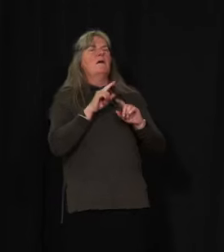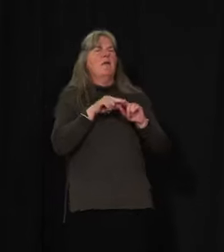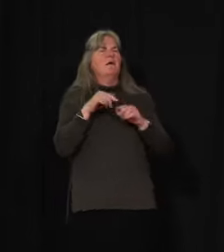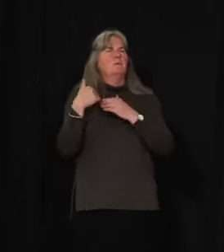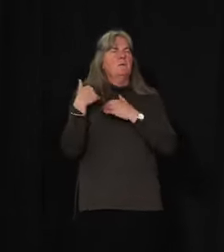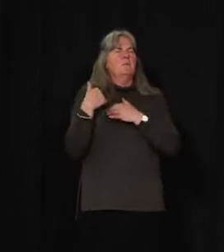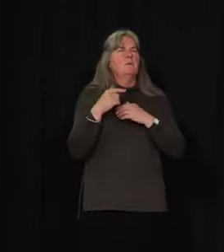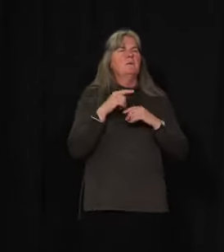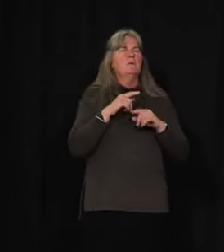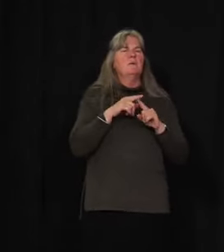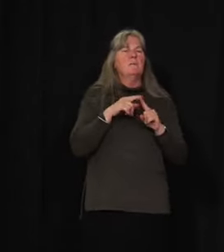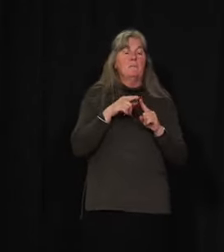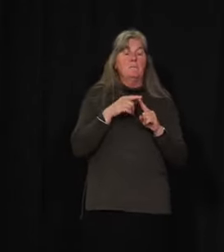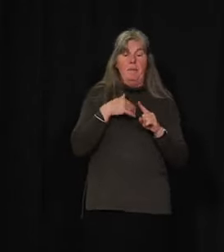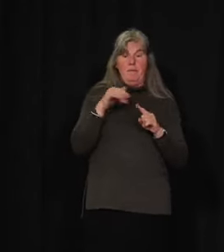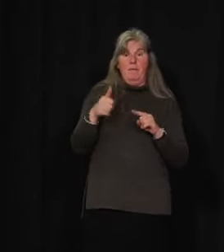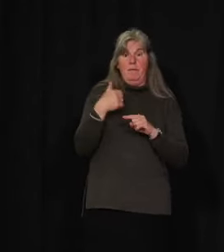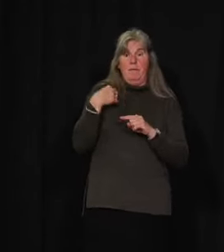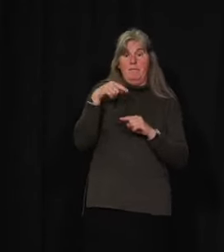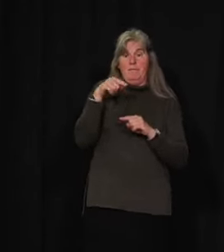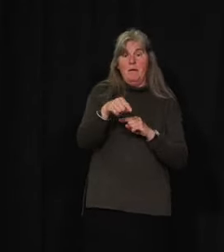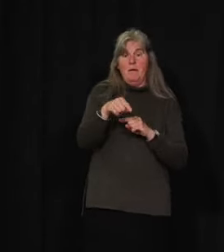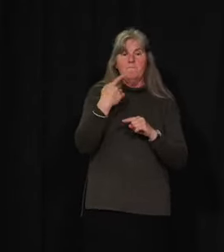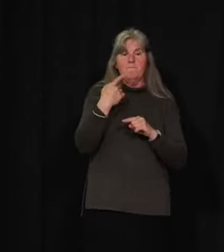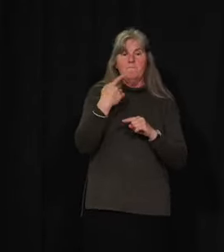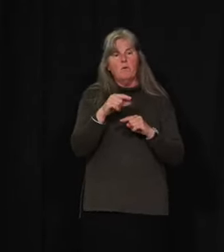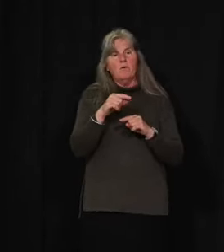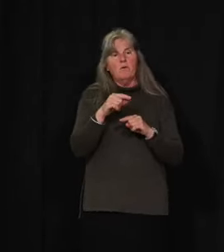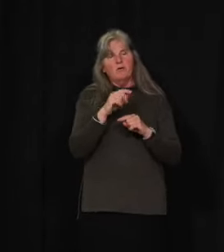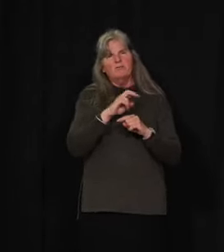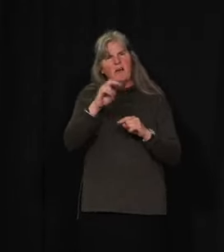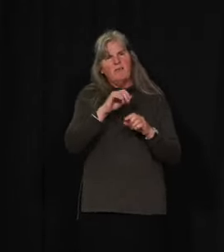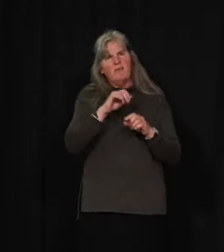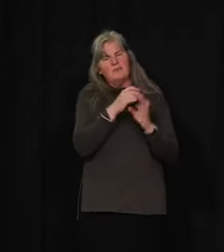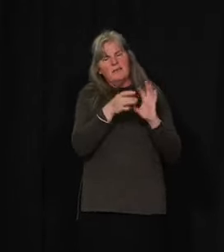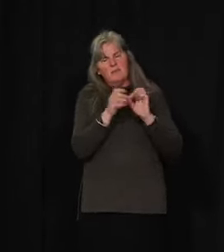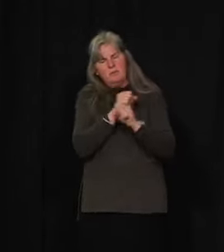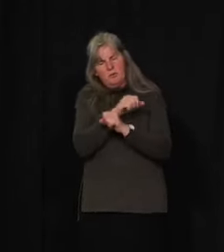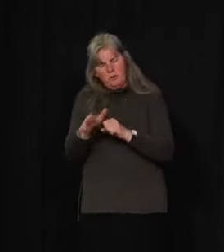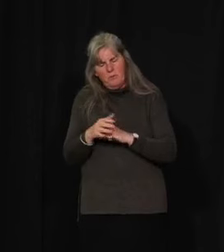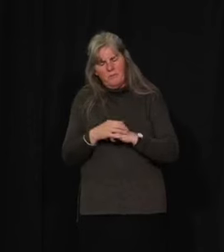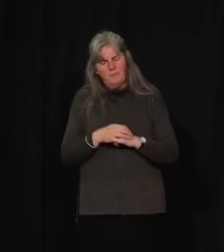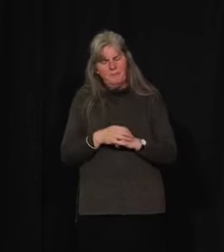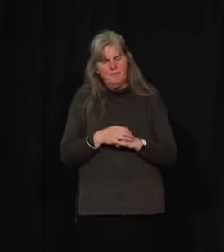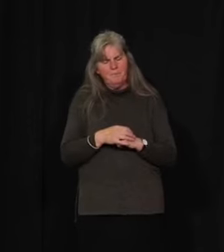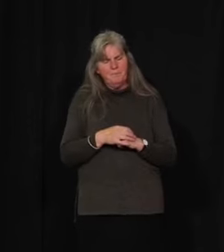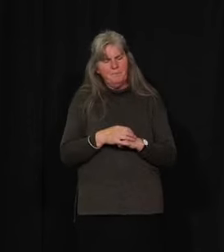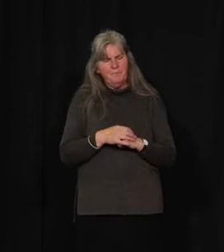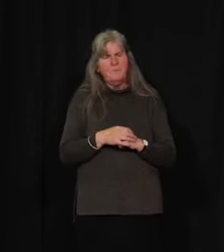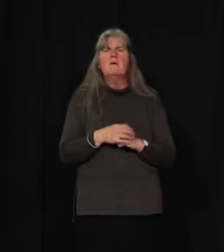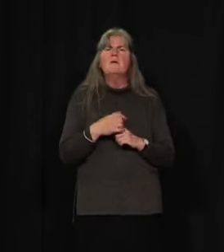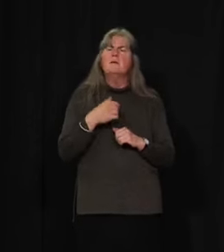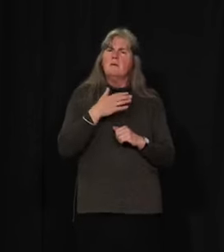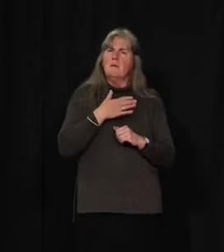Now, what I do know, though, and as I maybe hinted in my opening remarks, was that we know